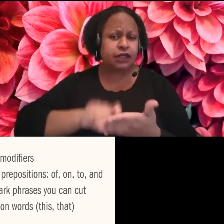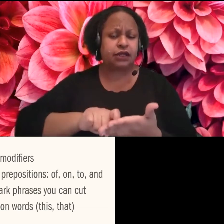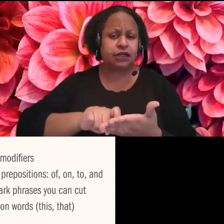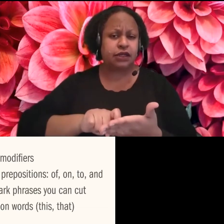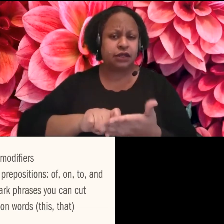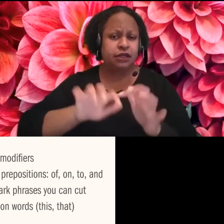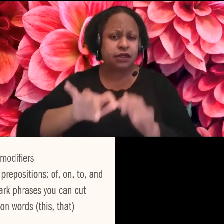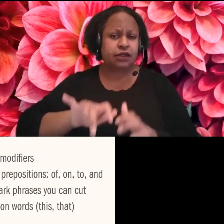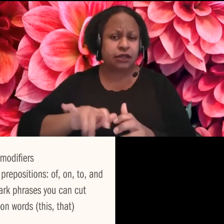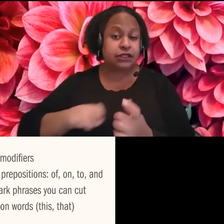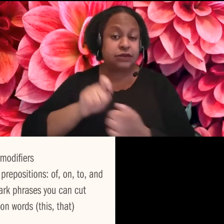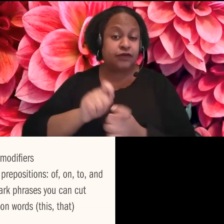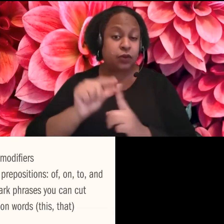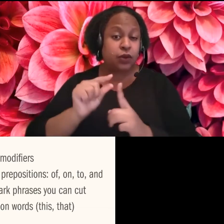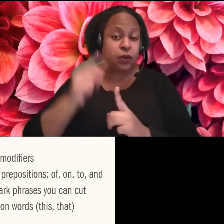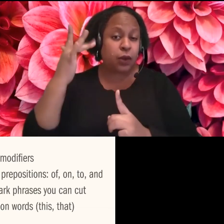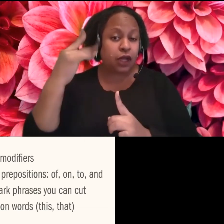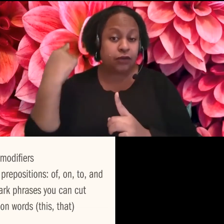the words that you're using.